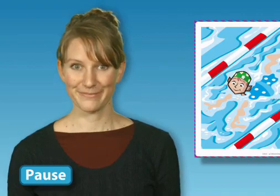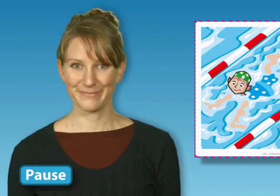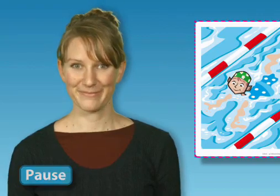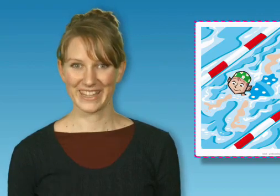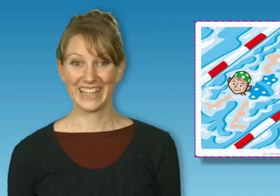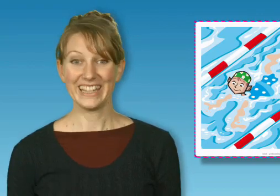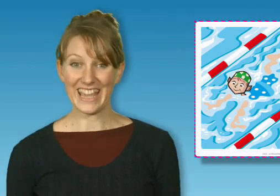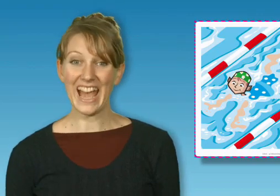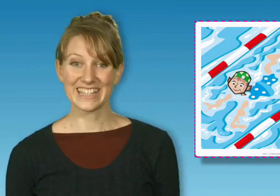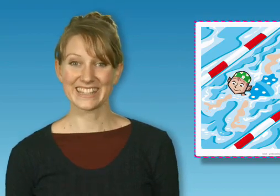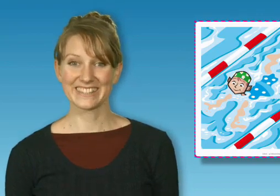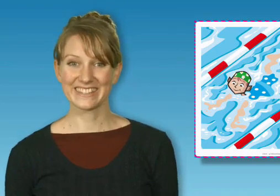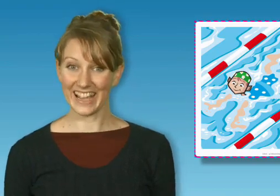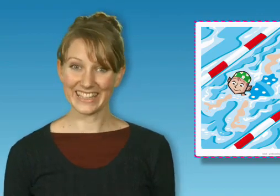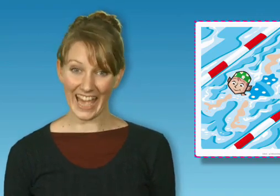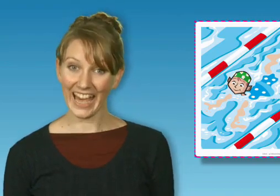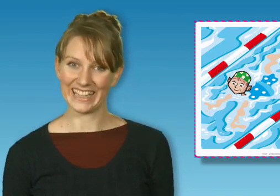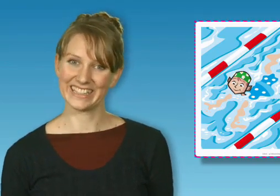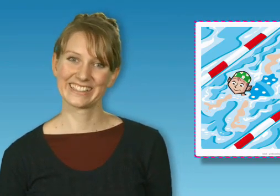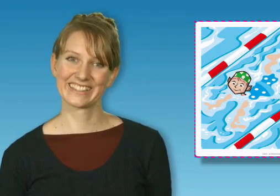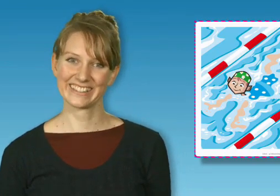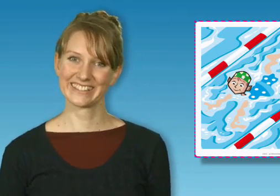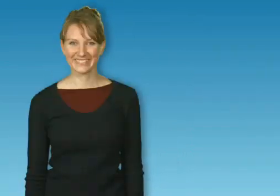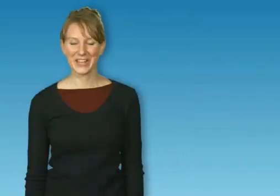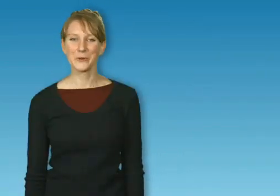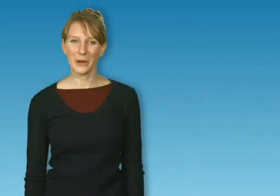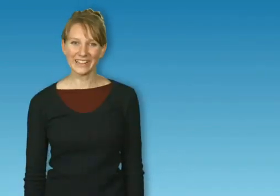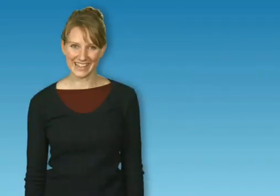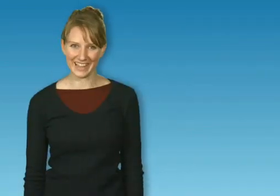yes i can well done